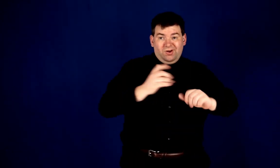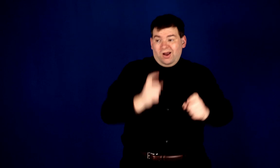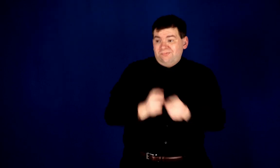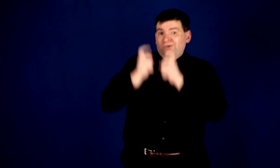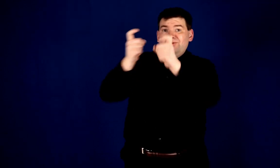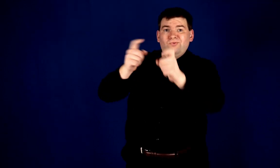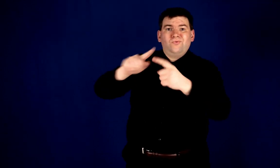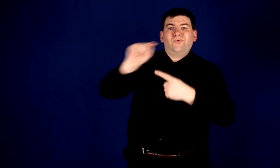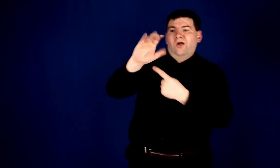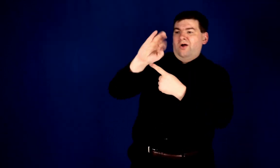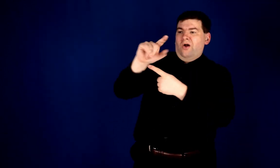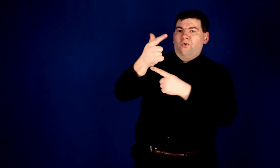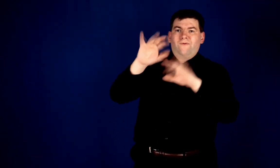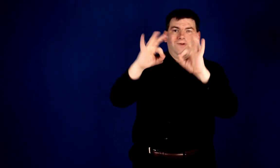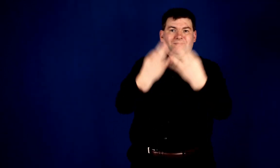contributions of the Collinsware family.